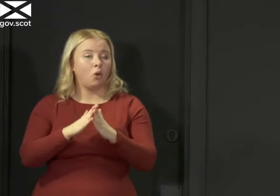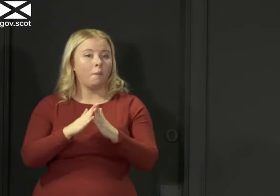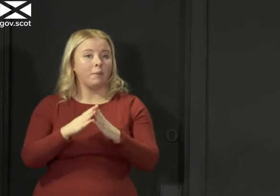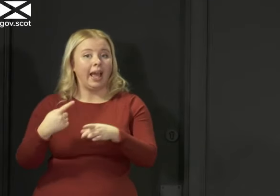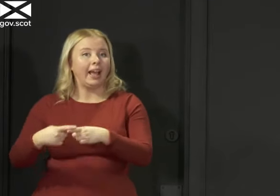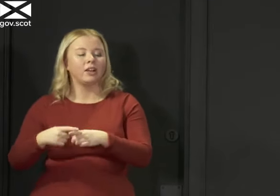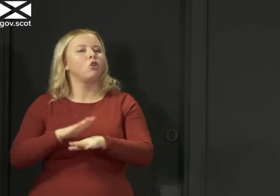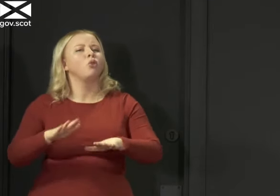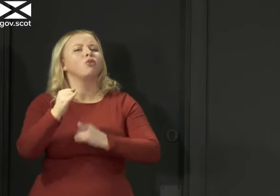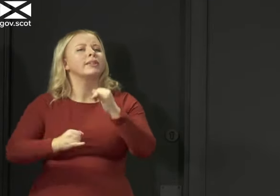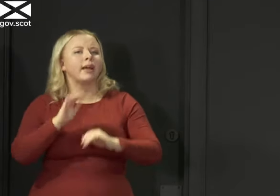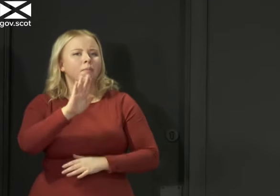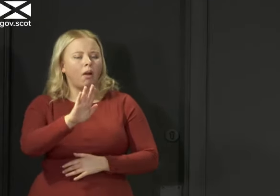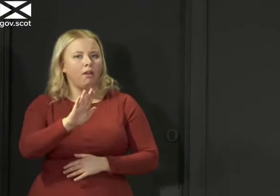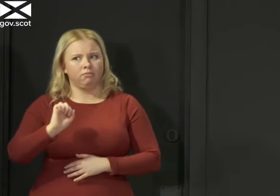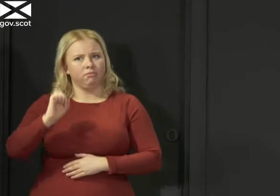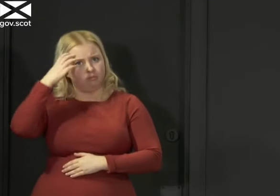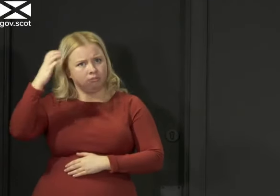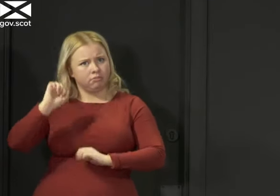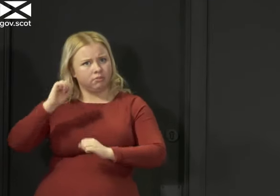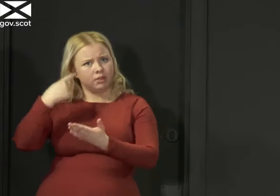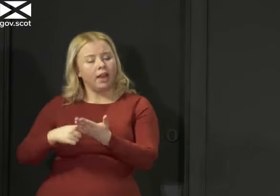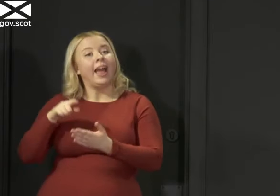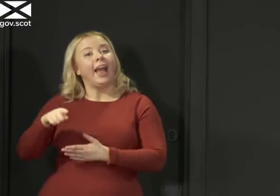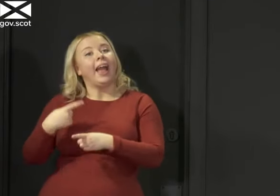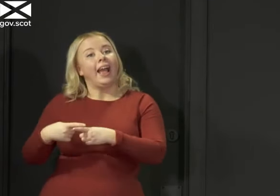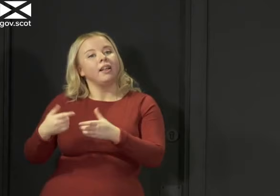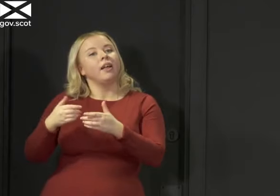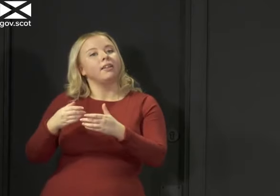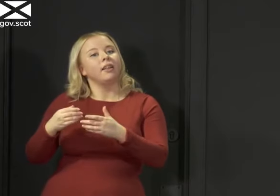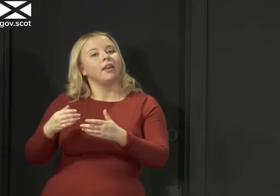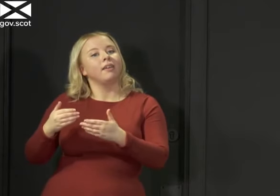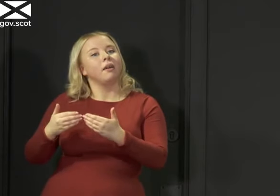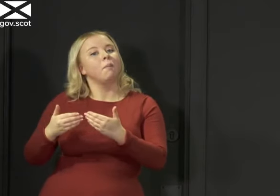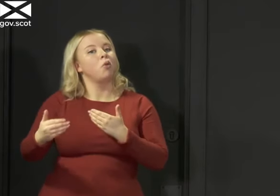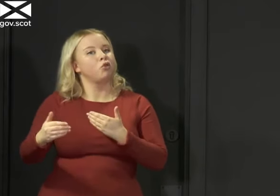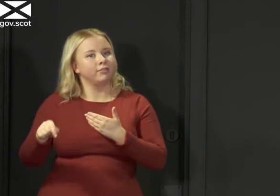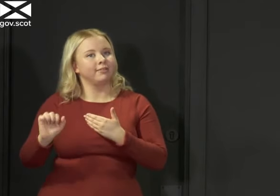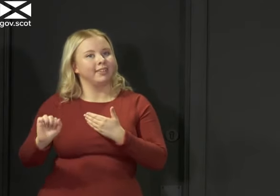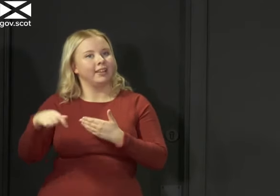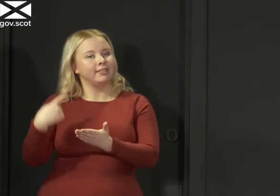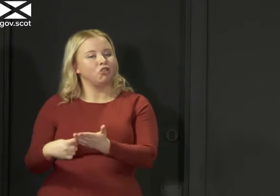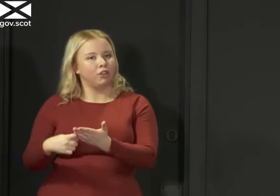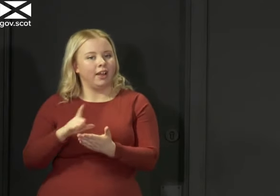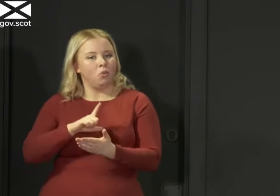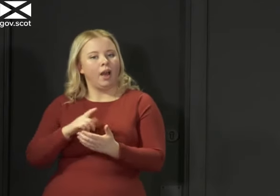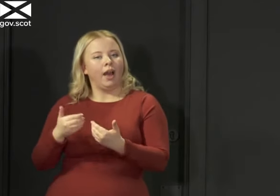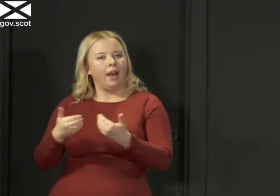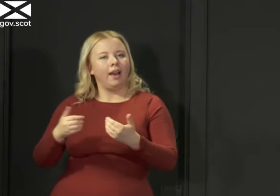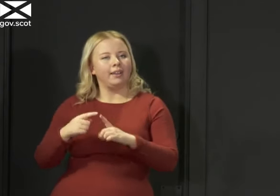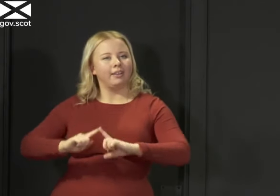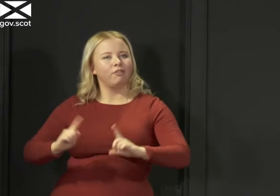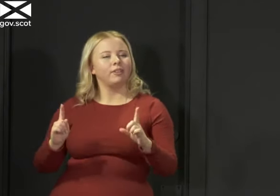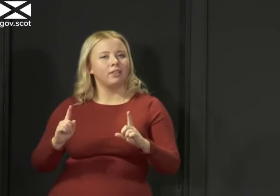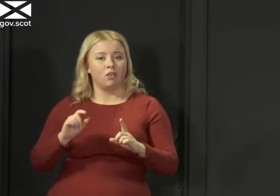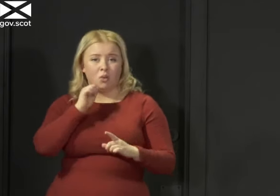not criticising it's for the government there to decide what is right has decided to move a little bit quicker. So we'll continue to judge these things carefully. I will